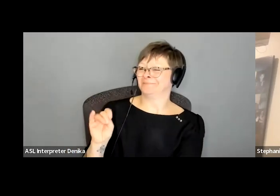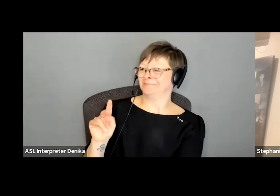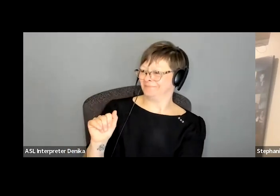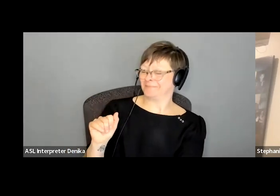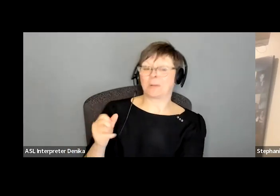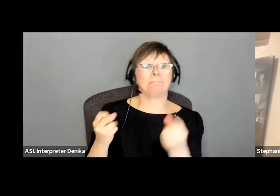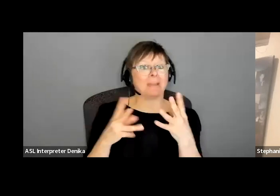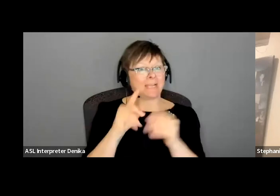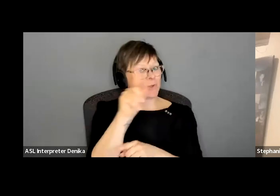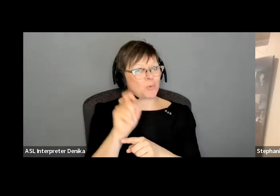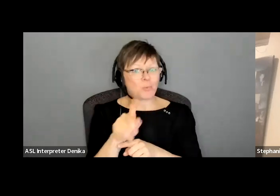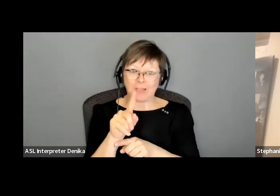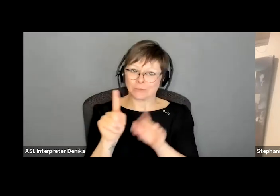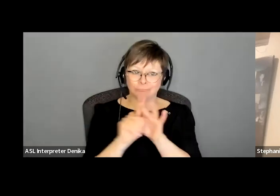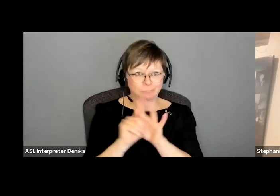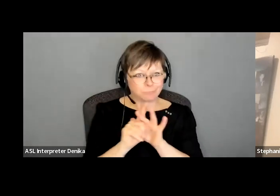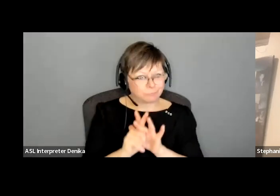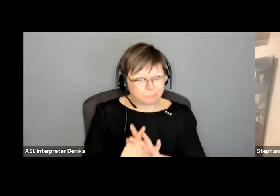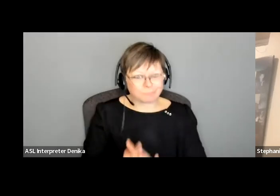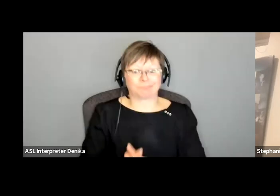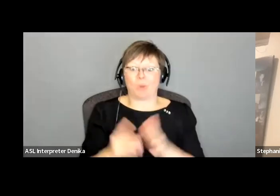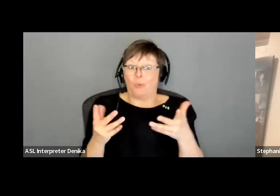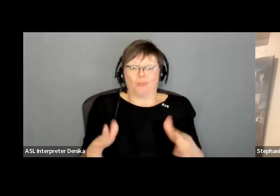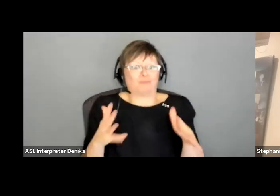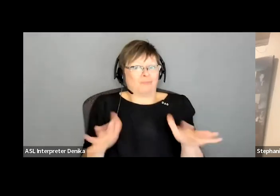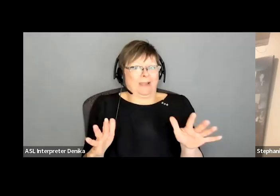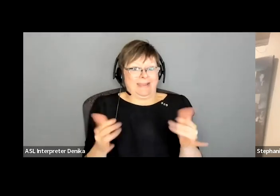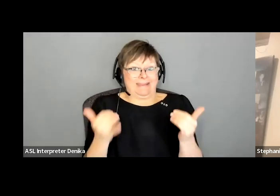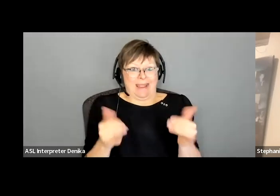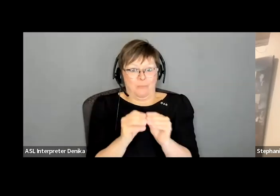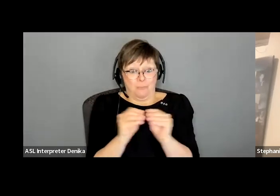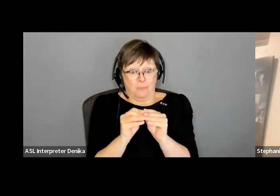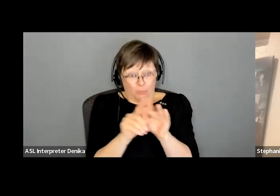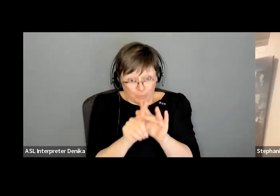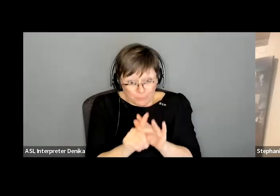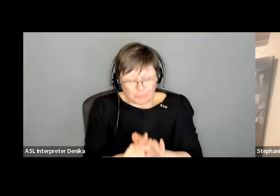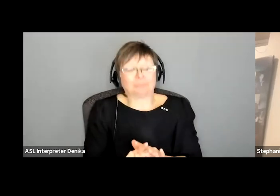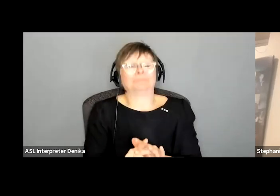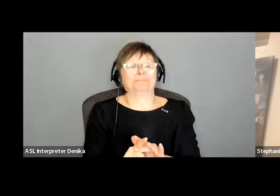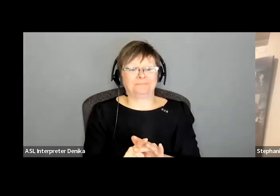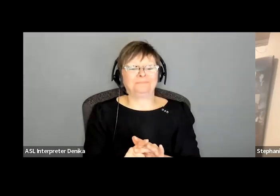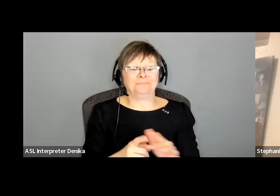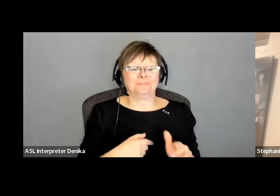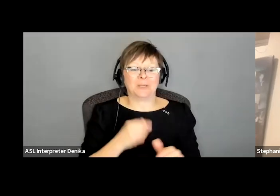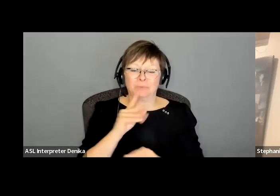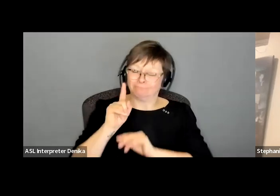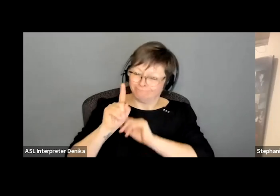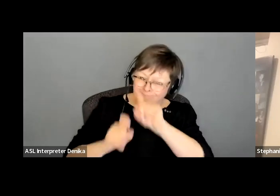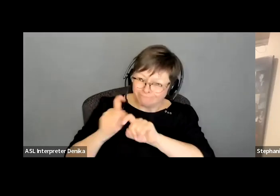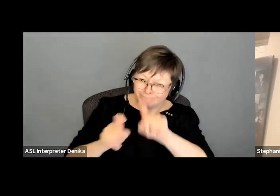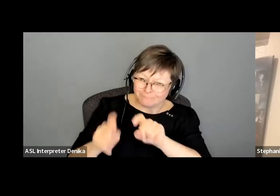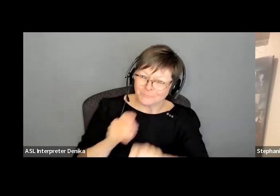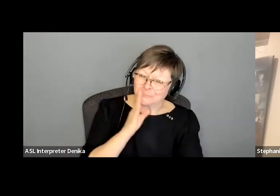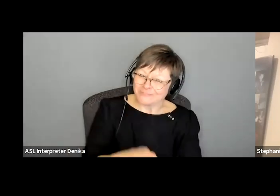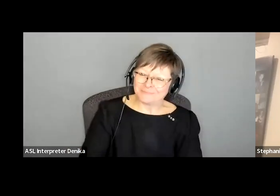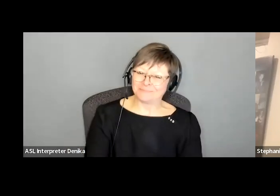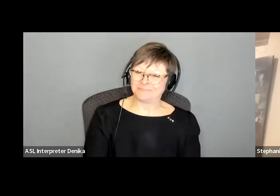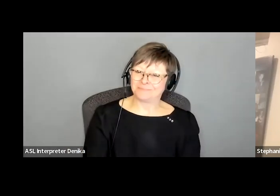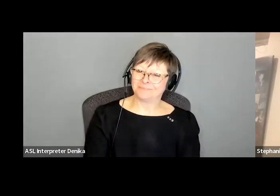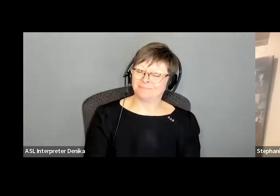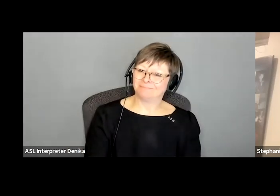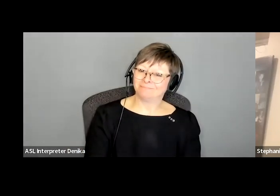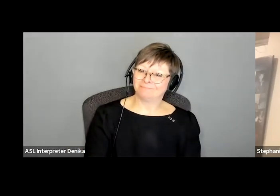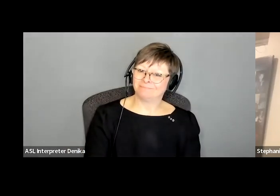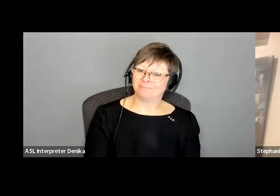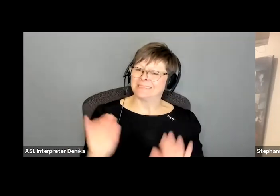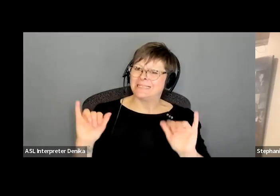advance and they're already more popping in here and i'm going to jump right into questions okay how do we stand